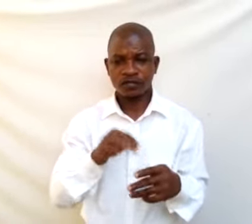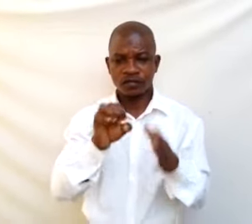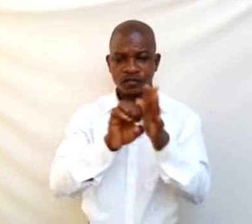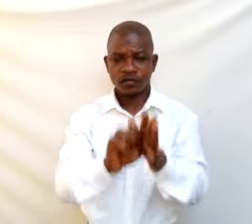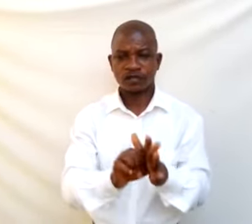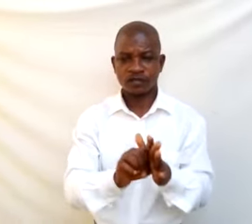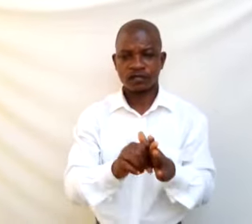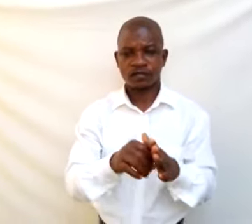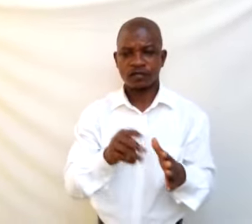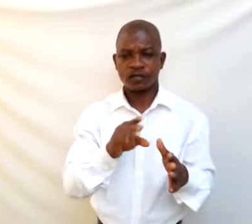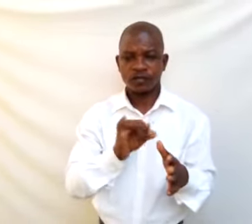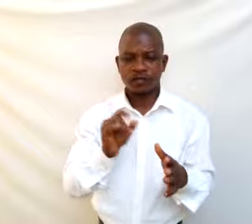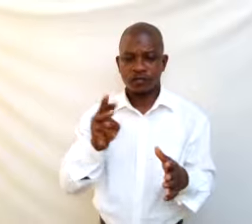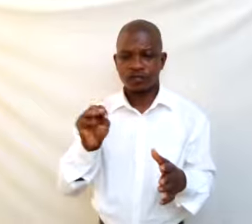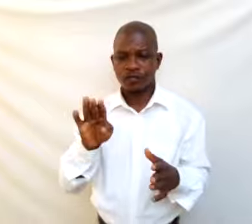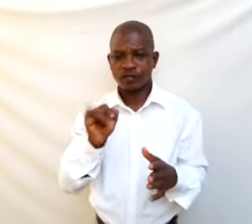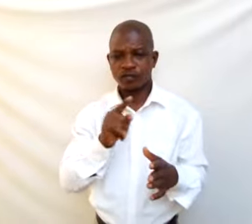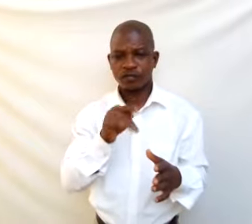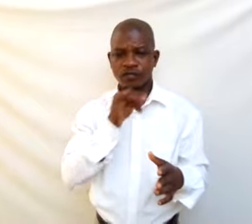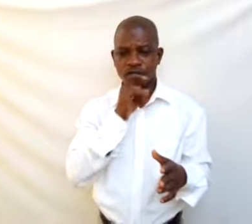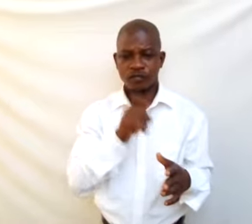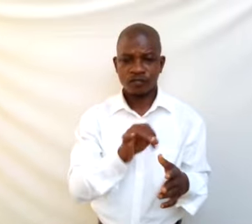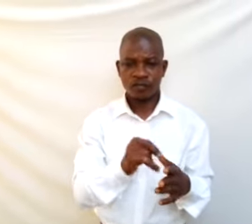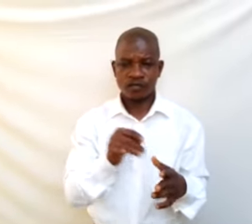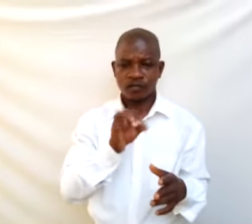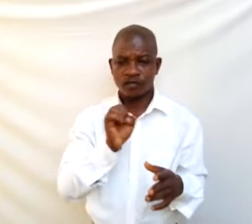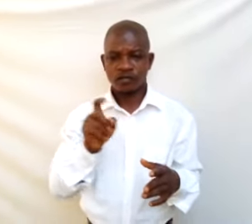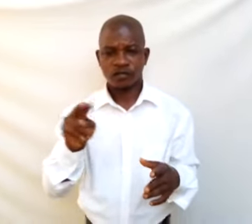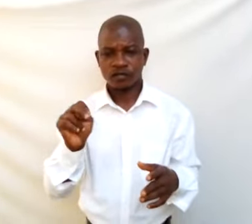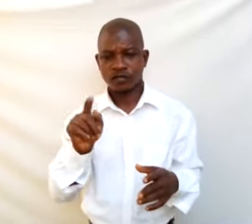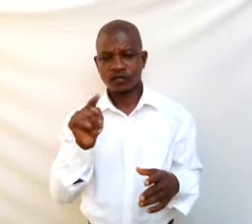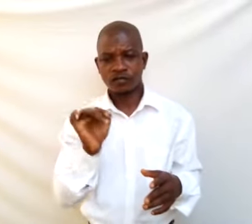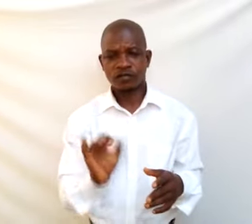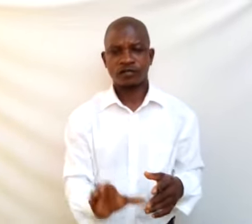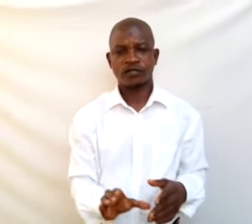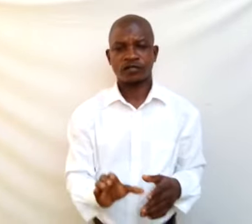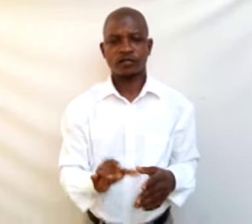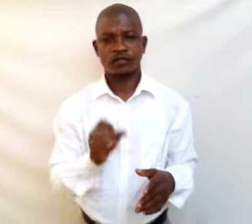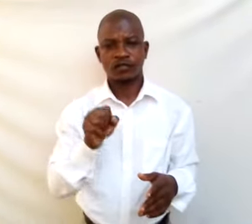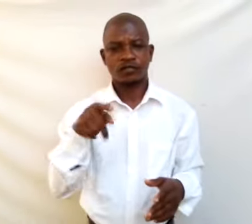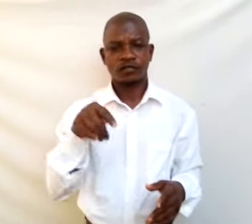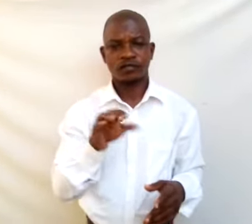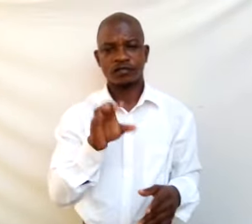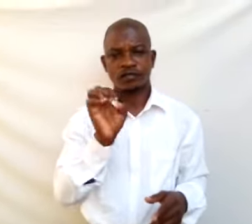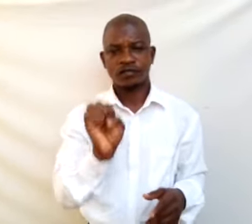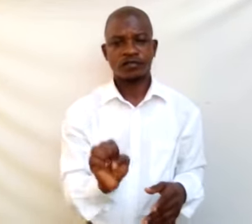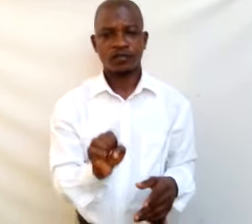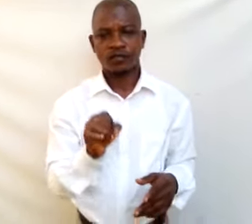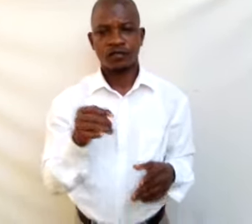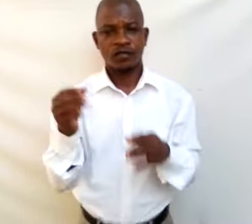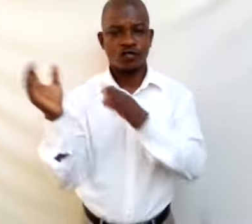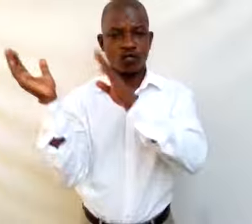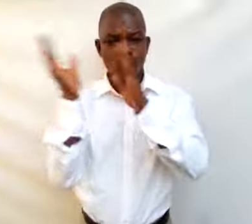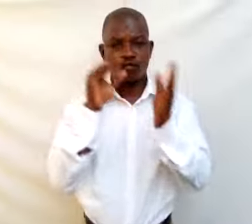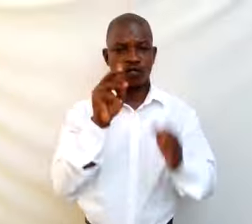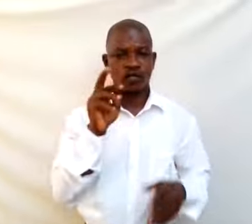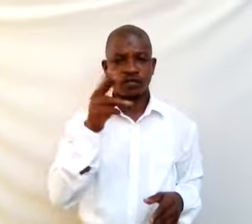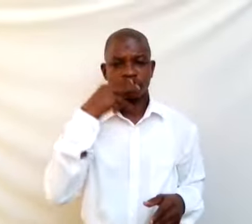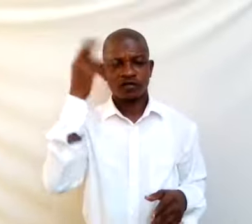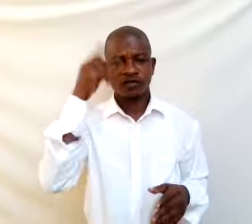Butterfly, moth, etc. Specimen E wind vein is used to determine